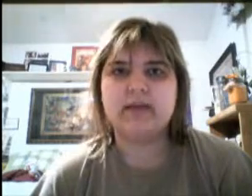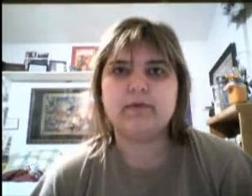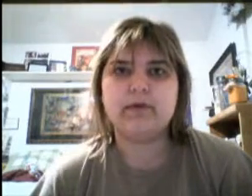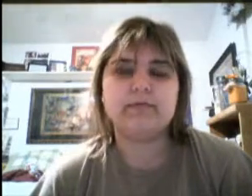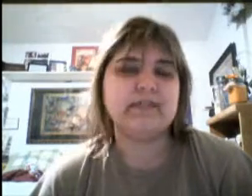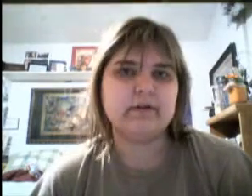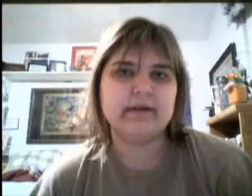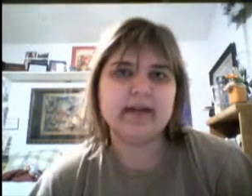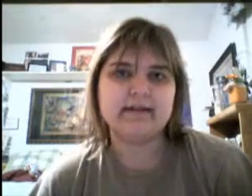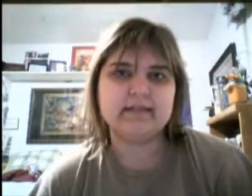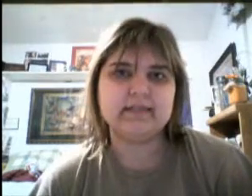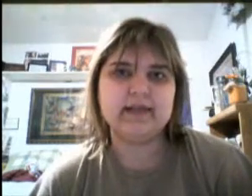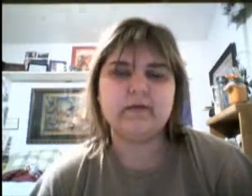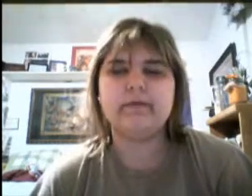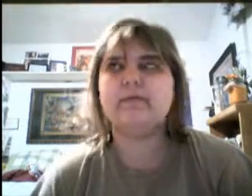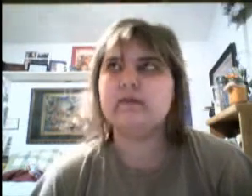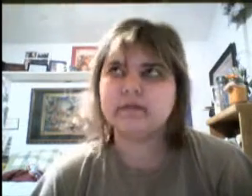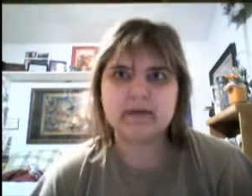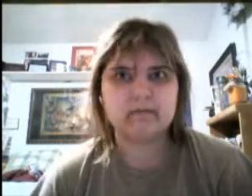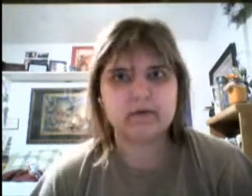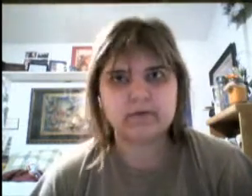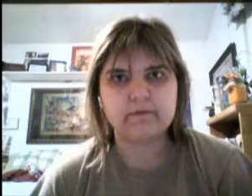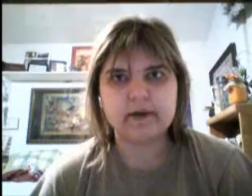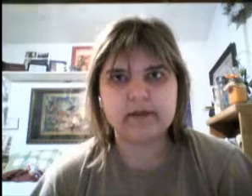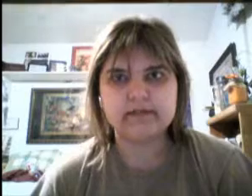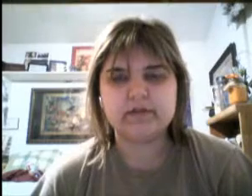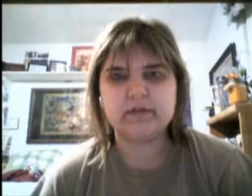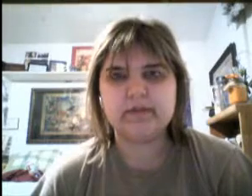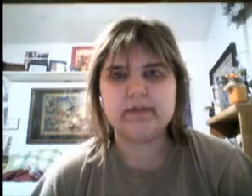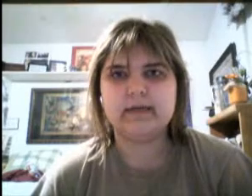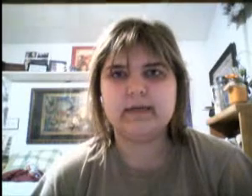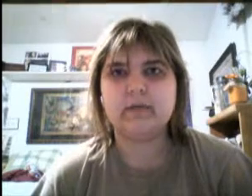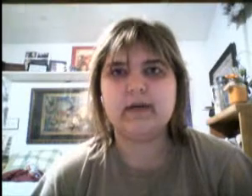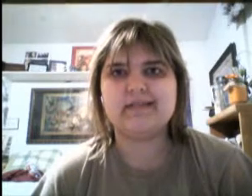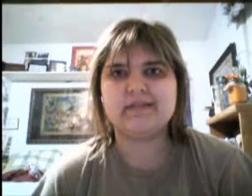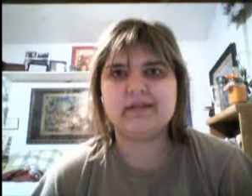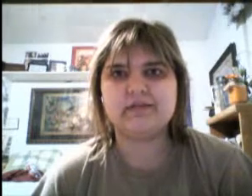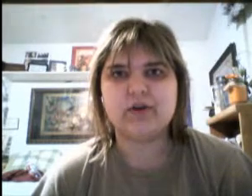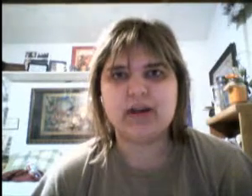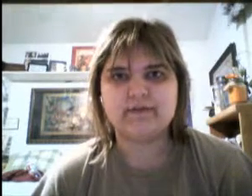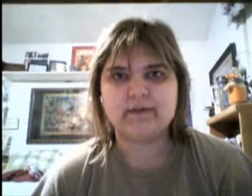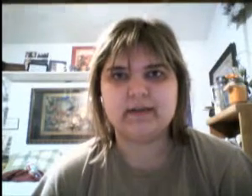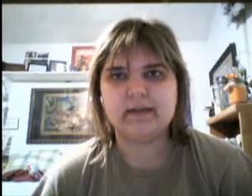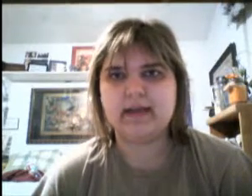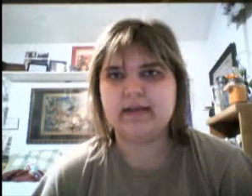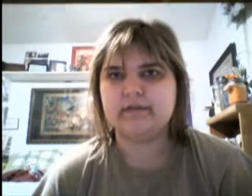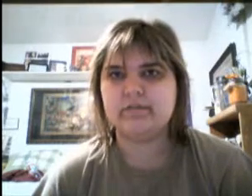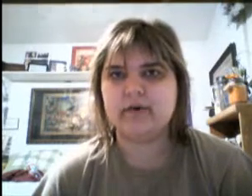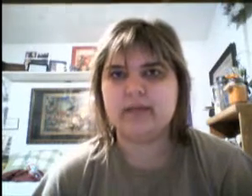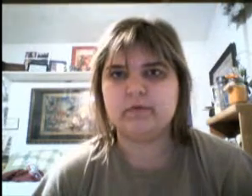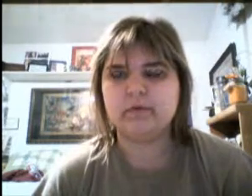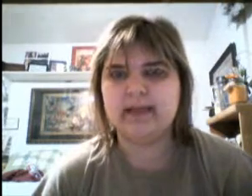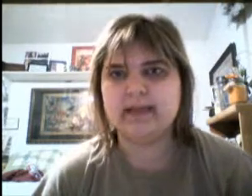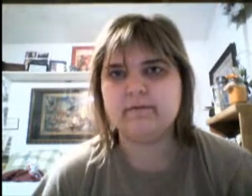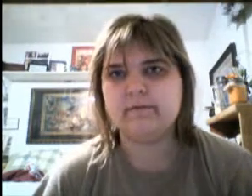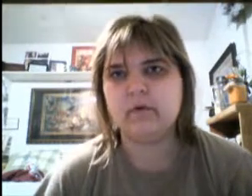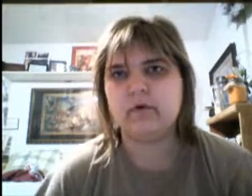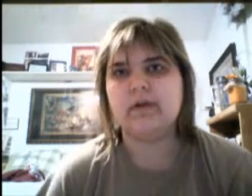and I were there for Saturday and Sunday. We were supposed to be able to go Friday, too, but we got stuck in traffic and weren't able to make it for